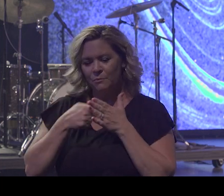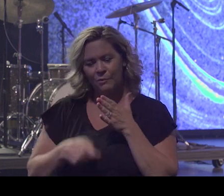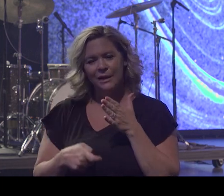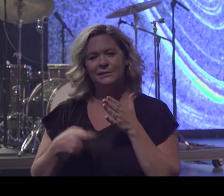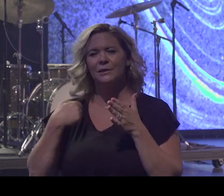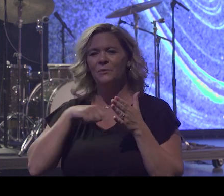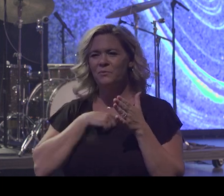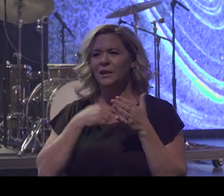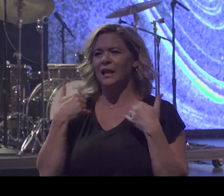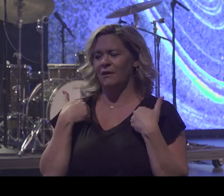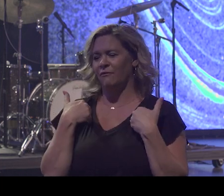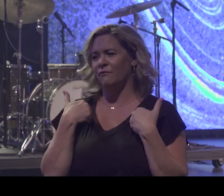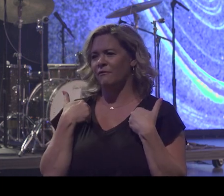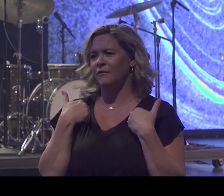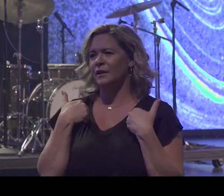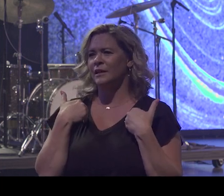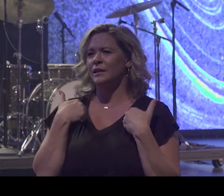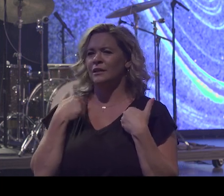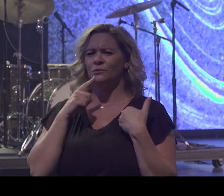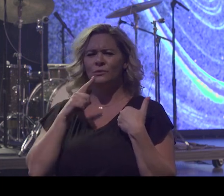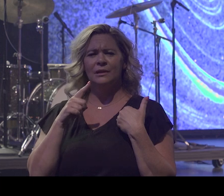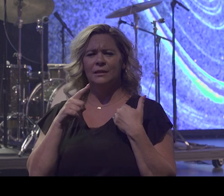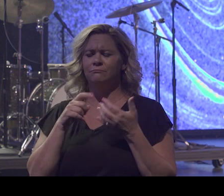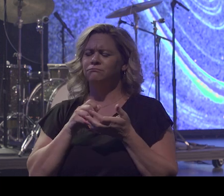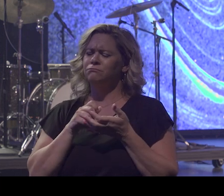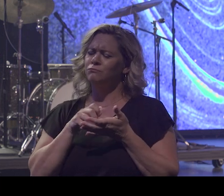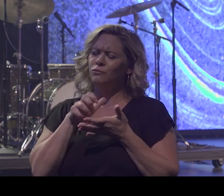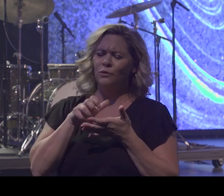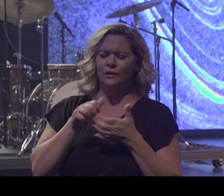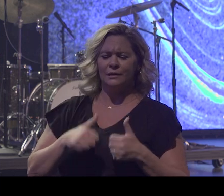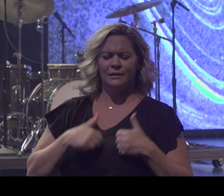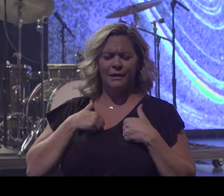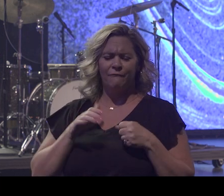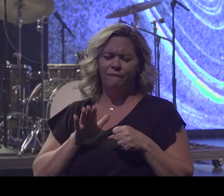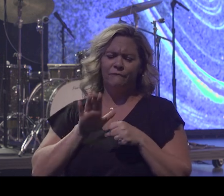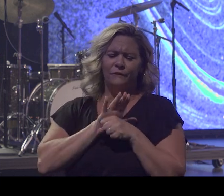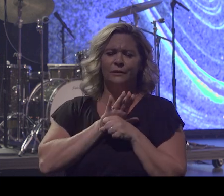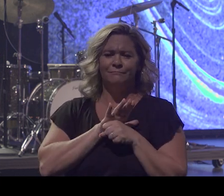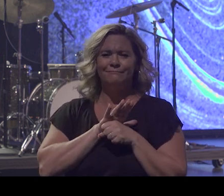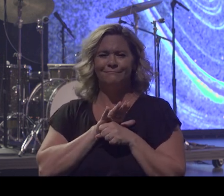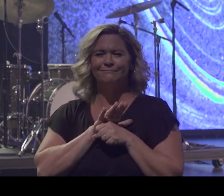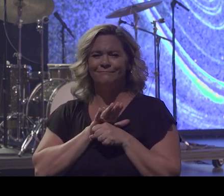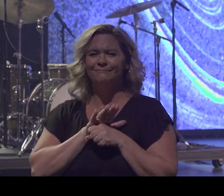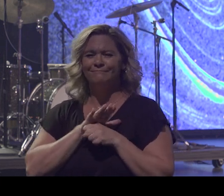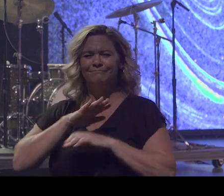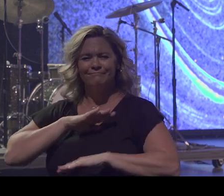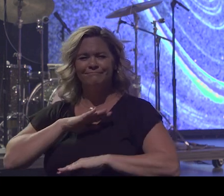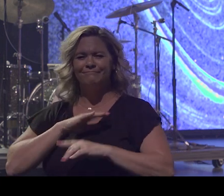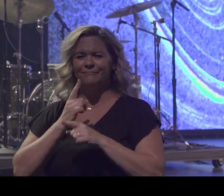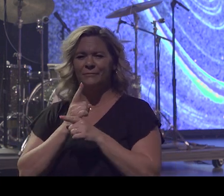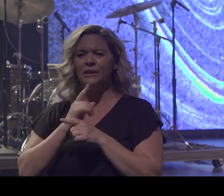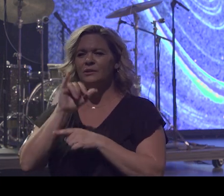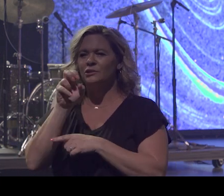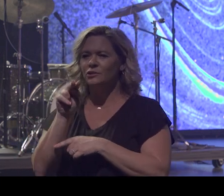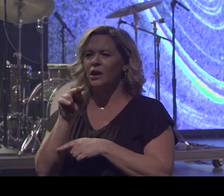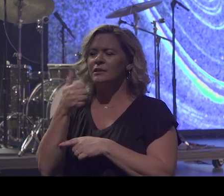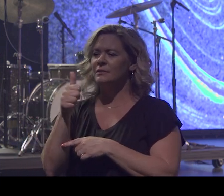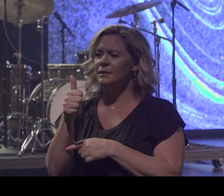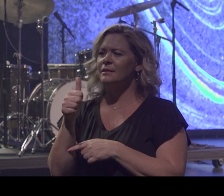can have an abundant life. And Jesus talks about it in John 10, 10. He talks about it, he says, the thief